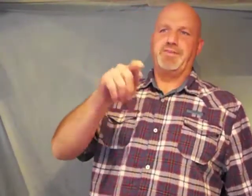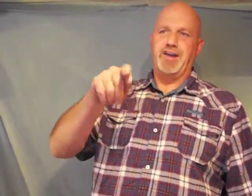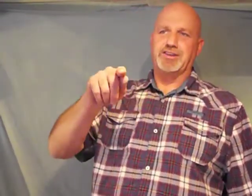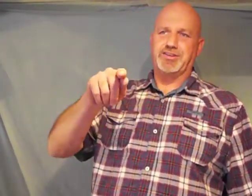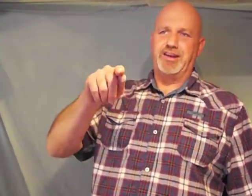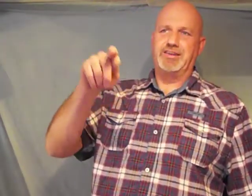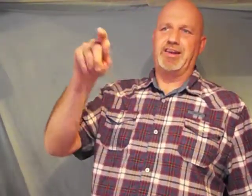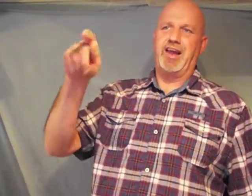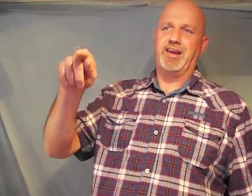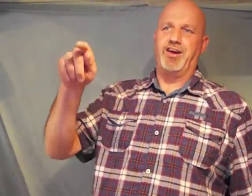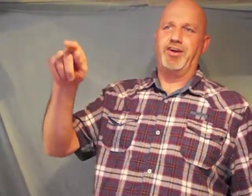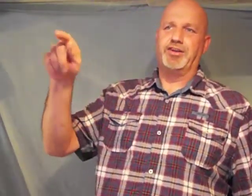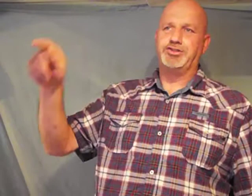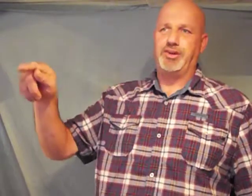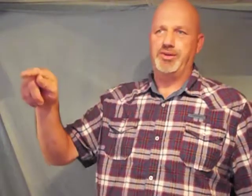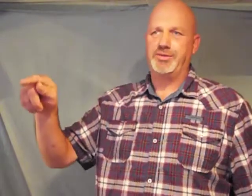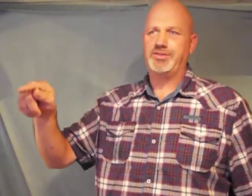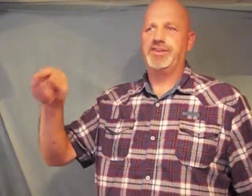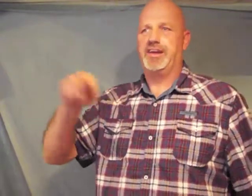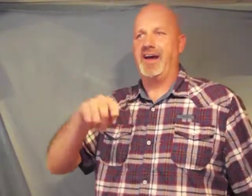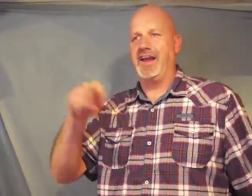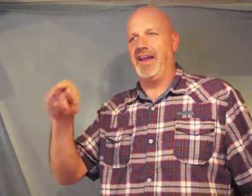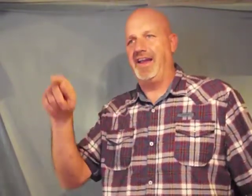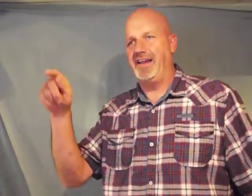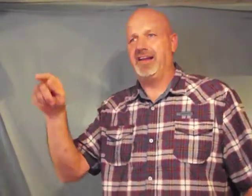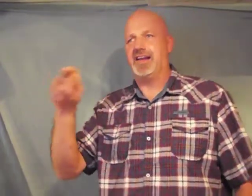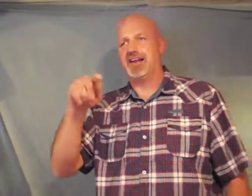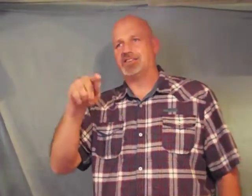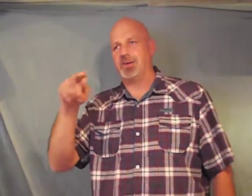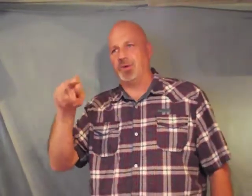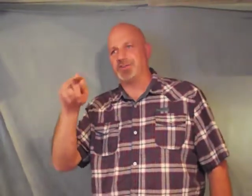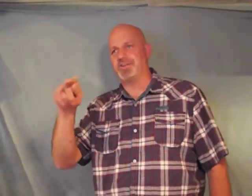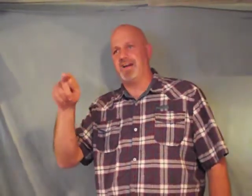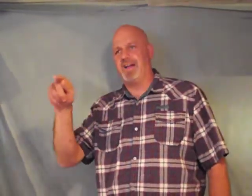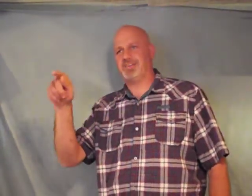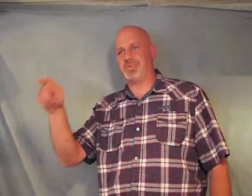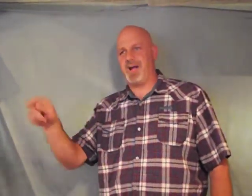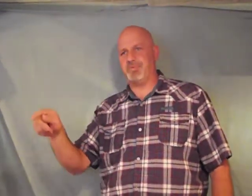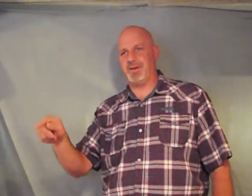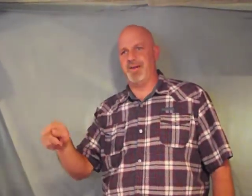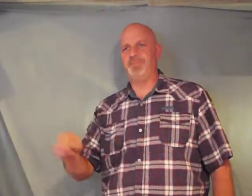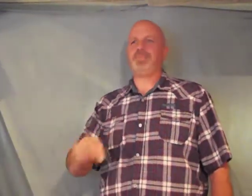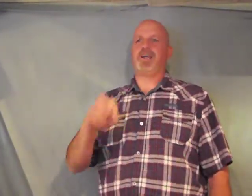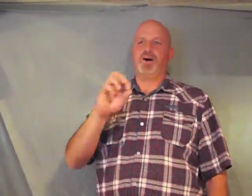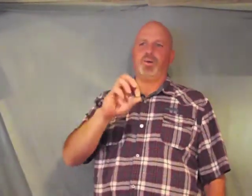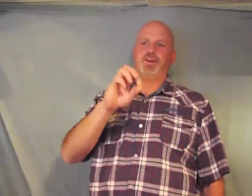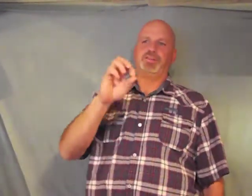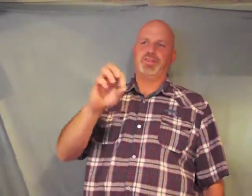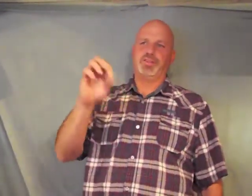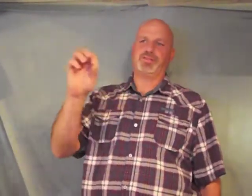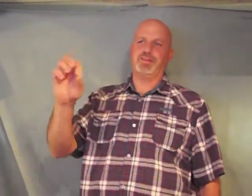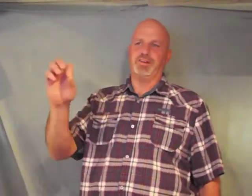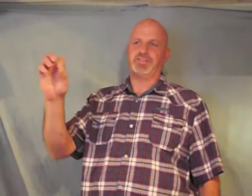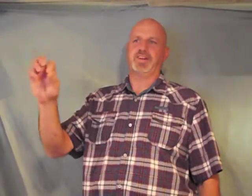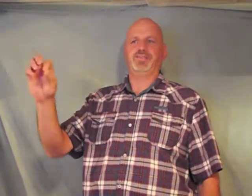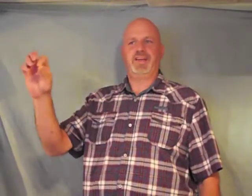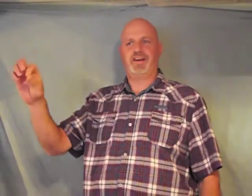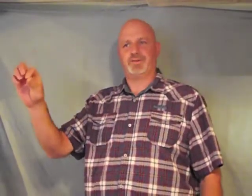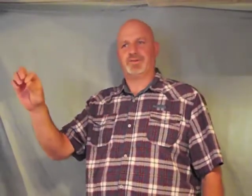Pharisees and all the Jews did not eat unless they washed their hands properly holding to the tradition of the elders